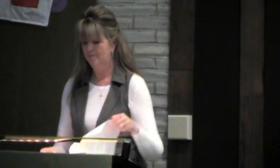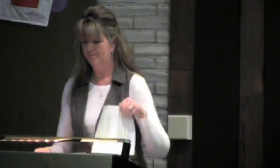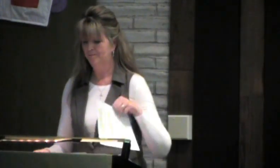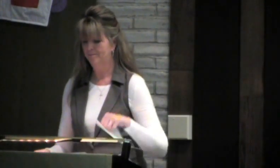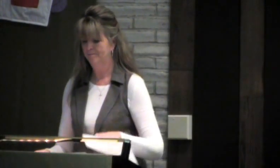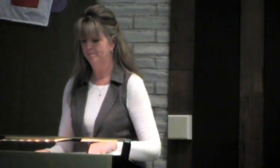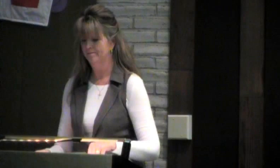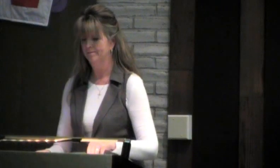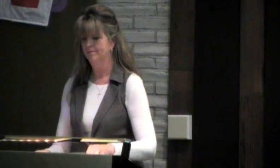darkness.